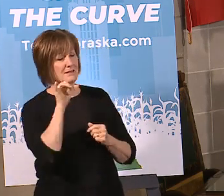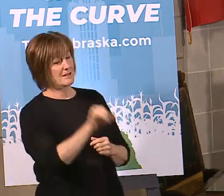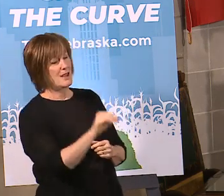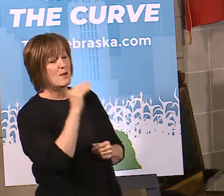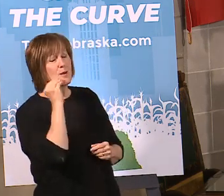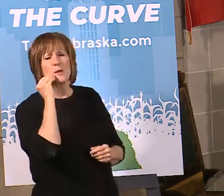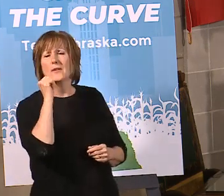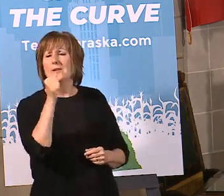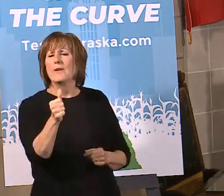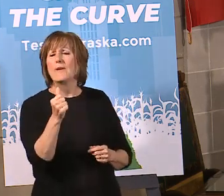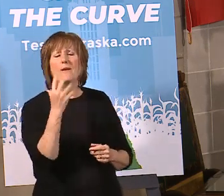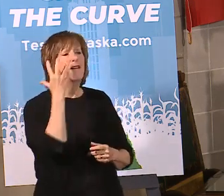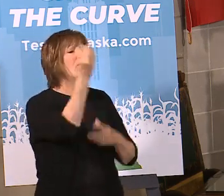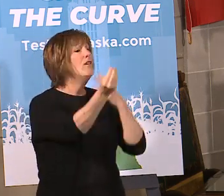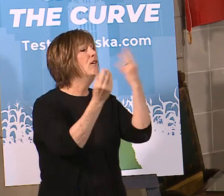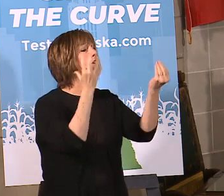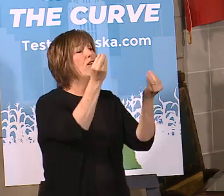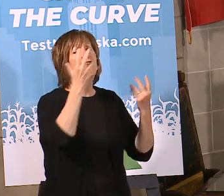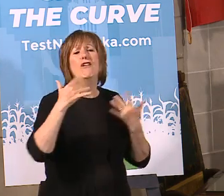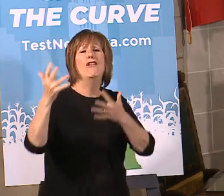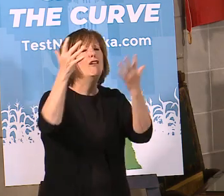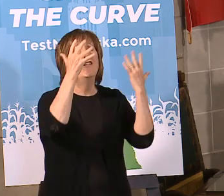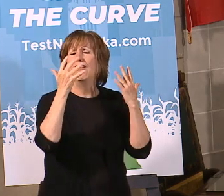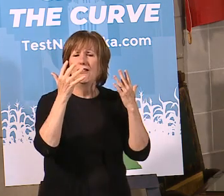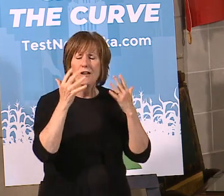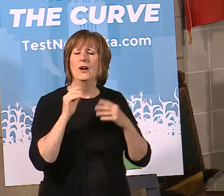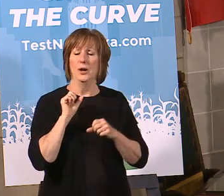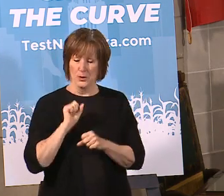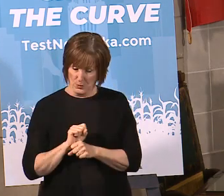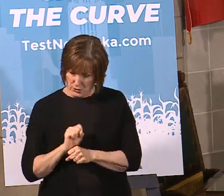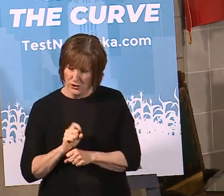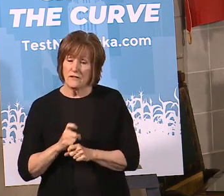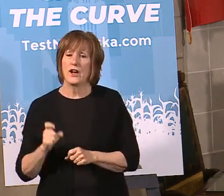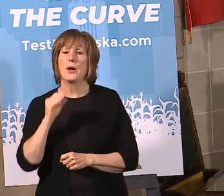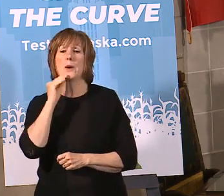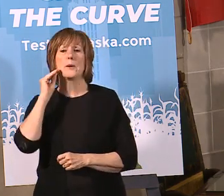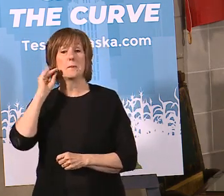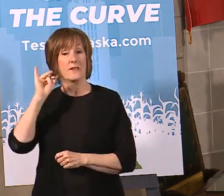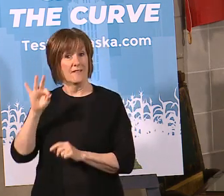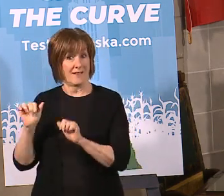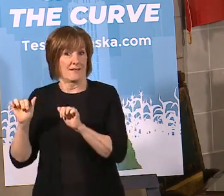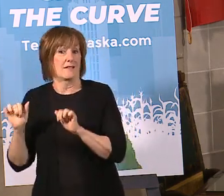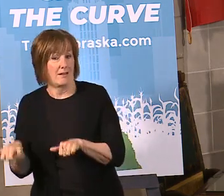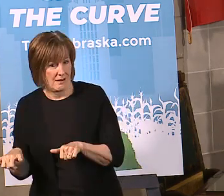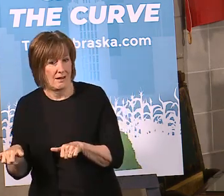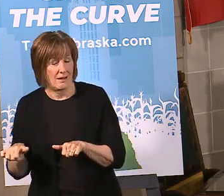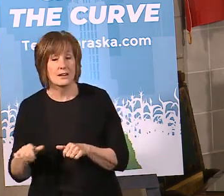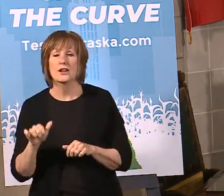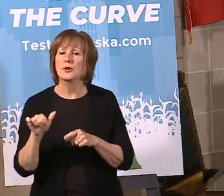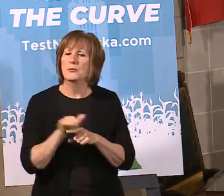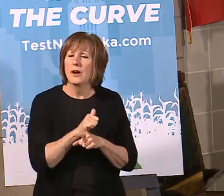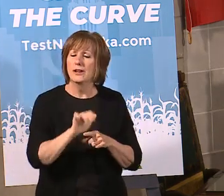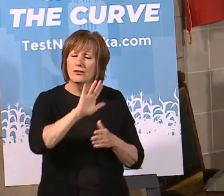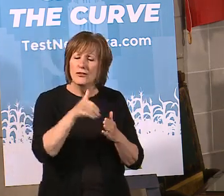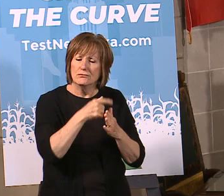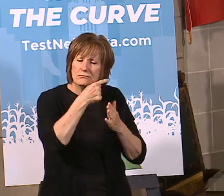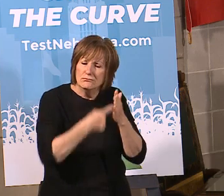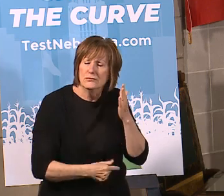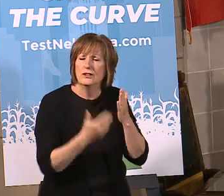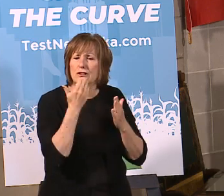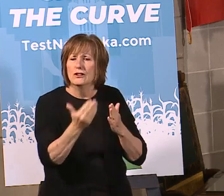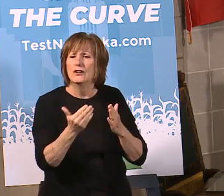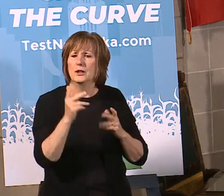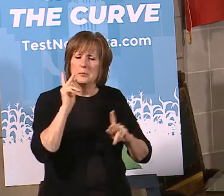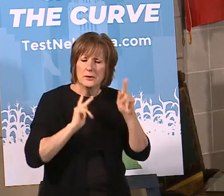outside the household. We want people to work but work from home if you can. If you're going to the workplace practice all those good social